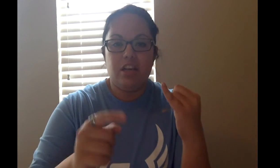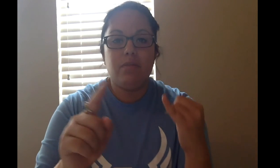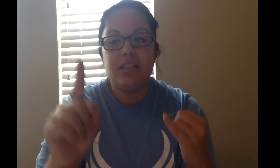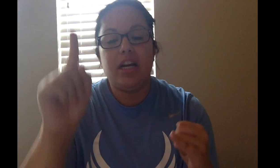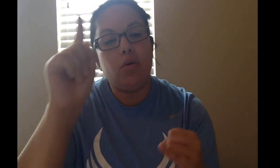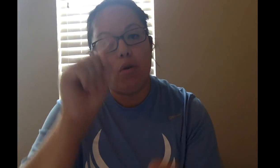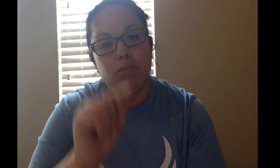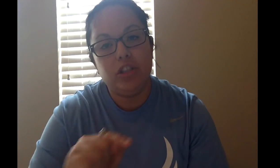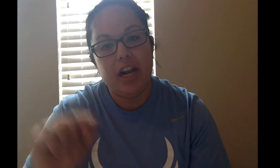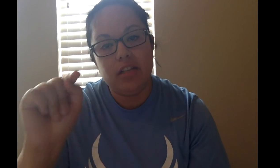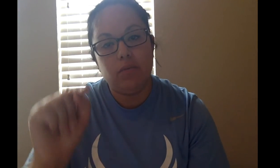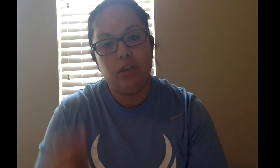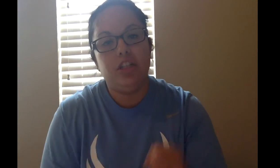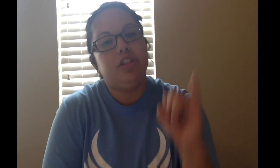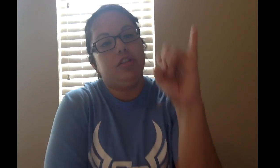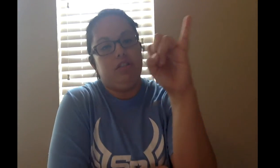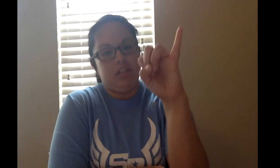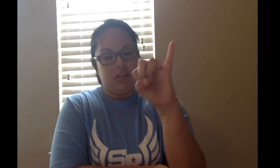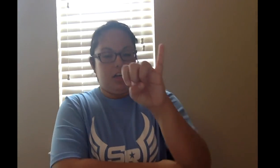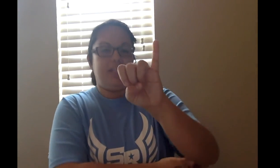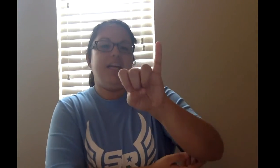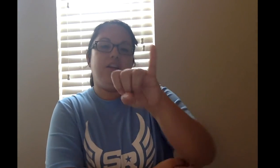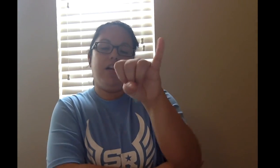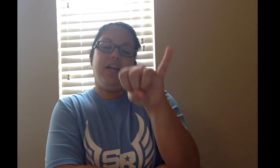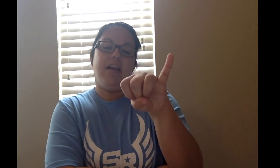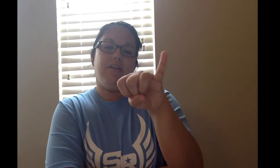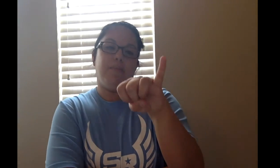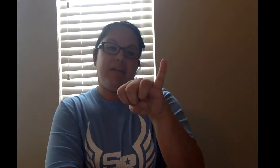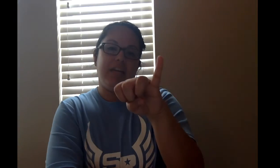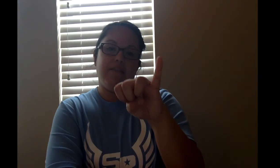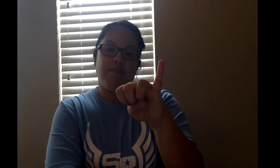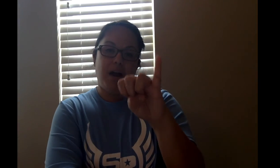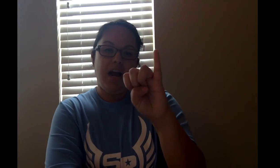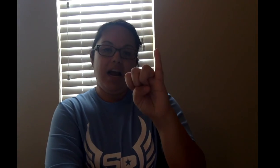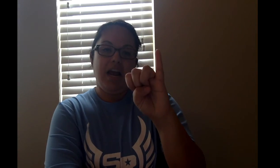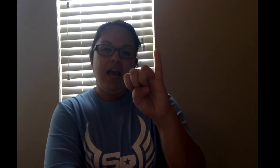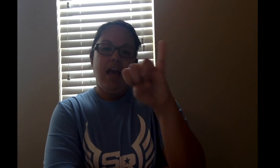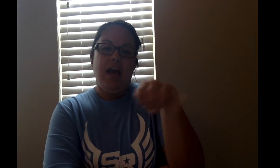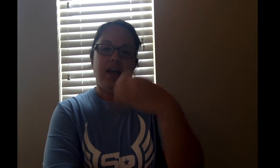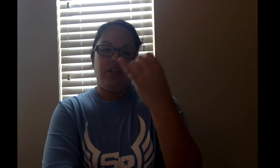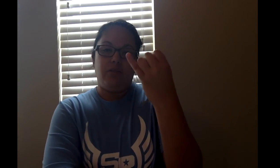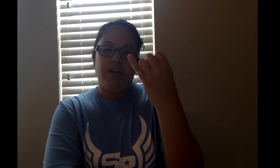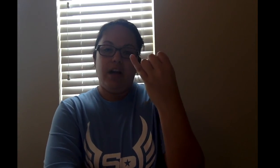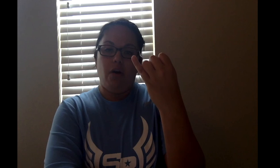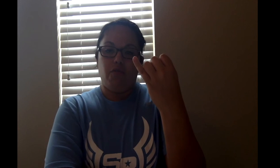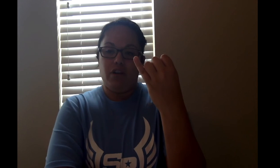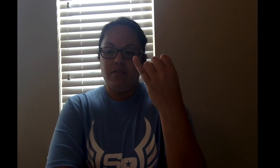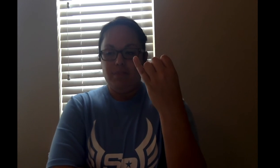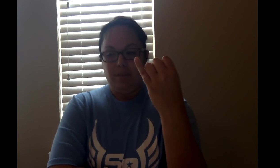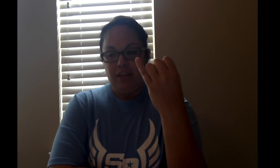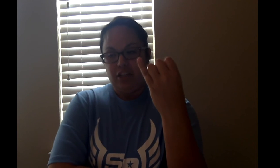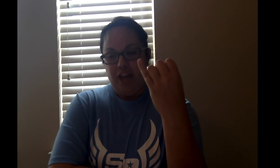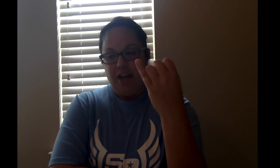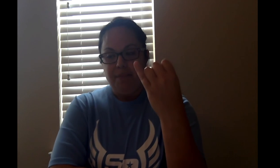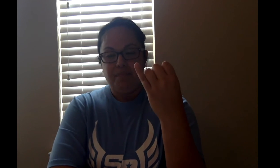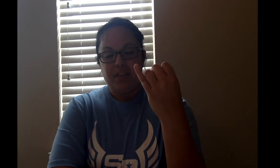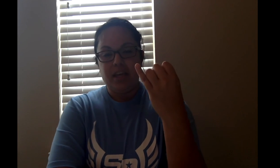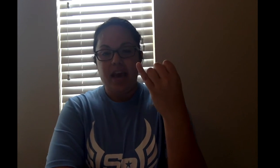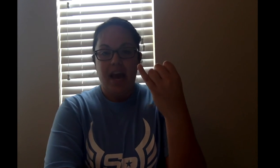you would see a normal J swoosh, you're just going to take your pinky from I and swing it over to the J. K,